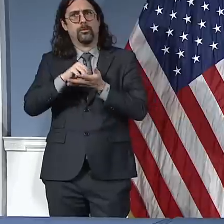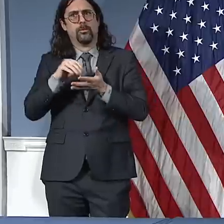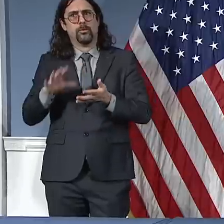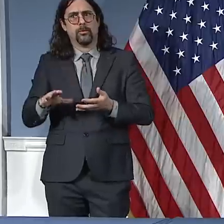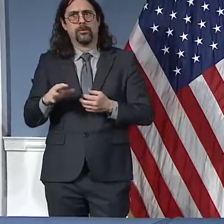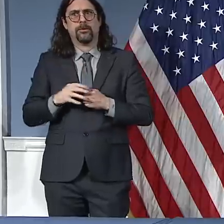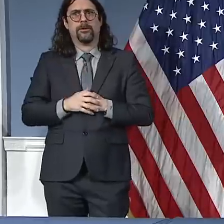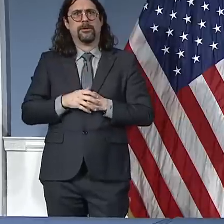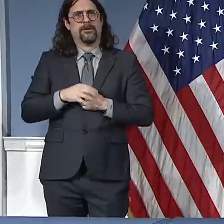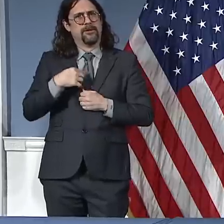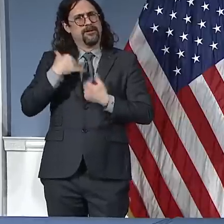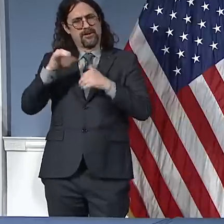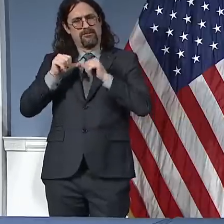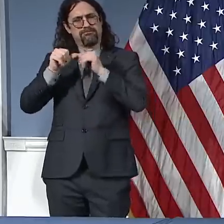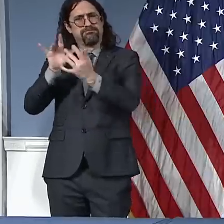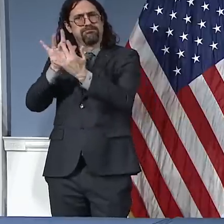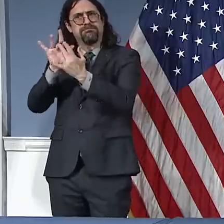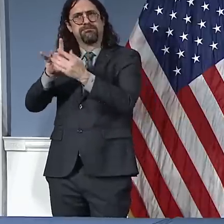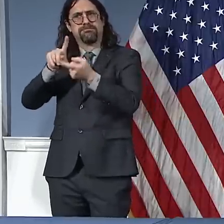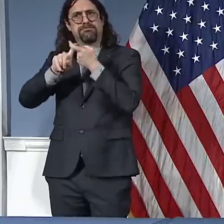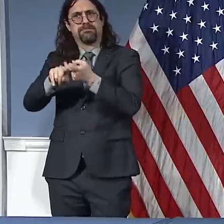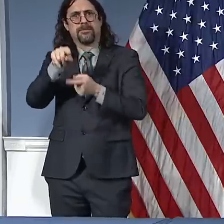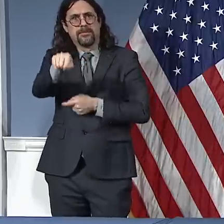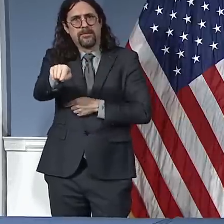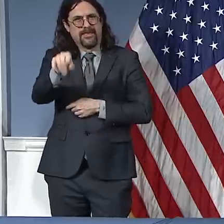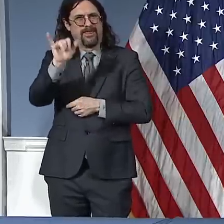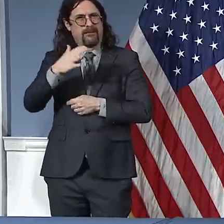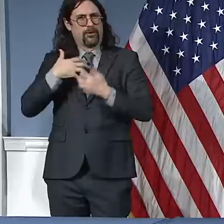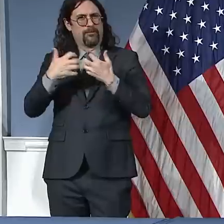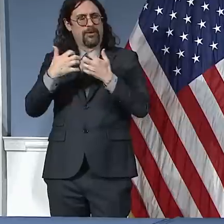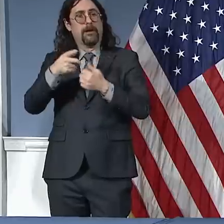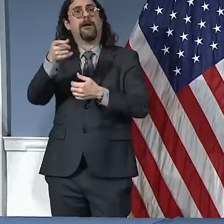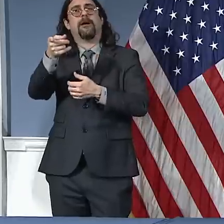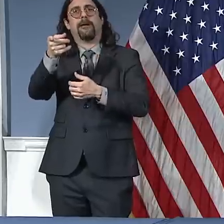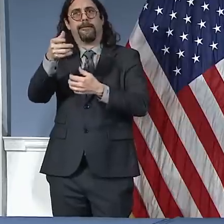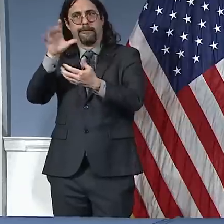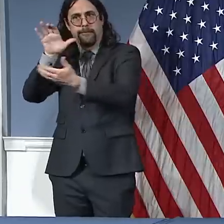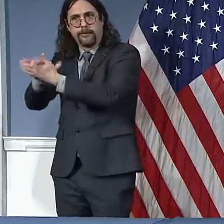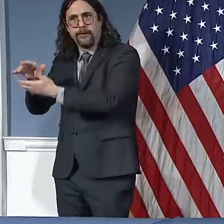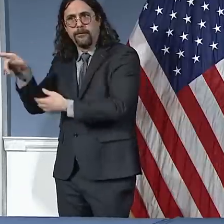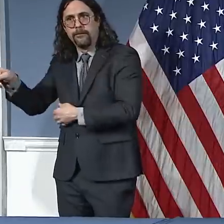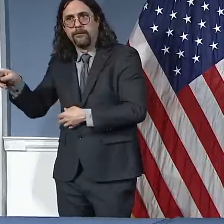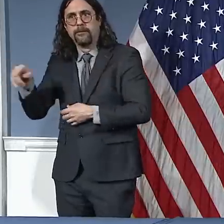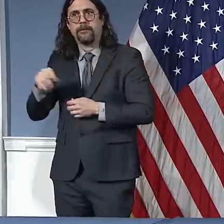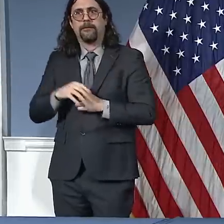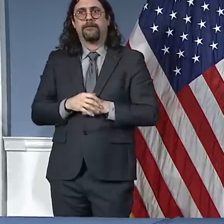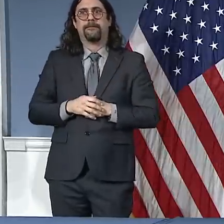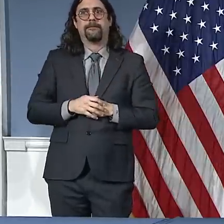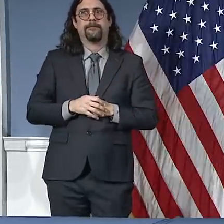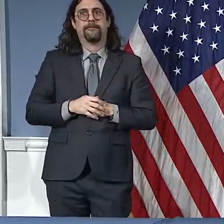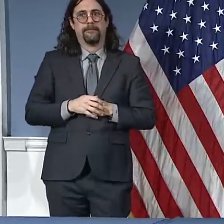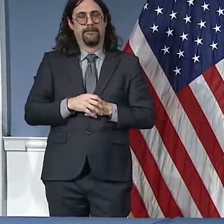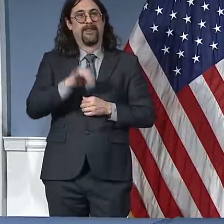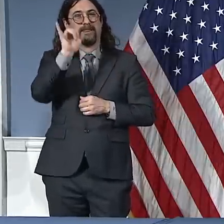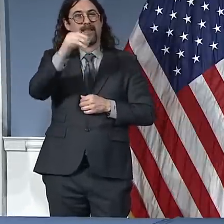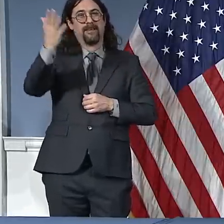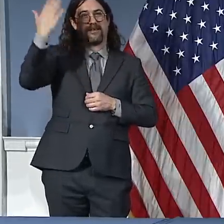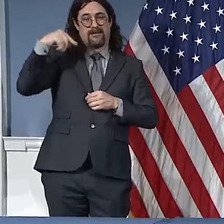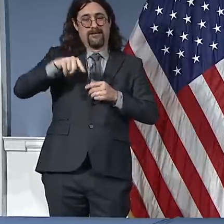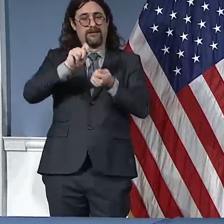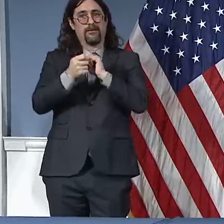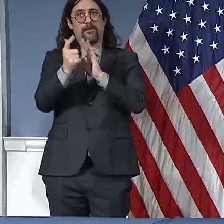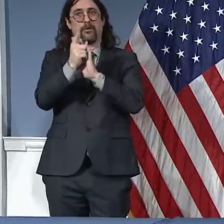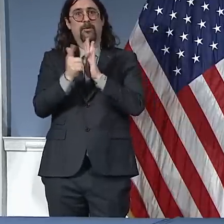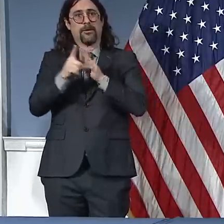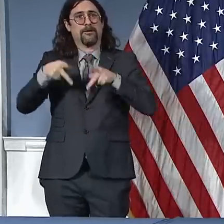fact, once marriage equality was finally the law of the land, we held a ceremony out here right in front of